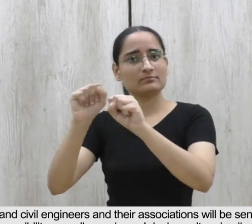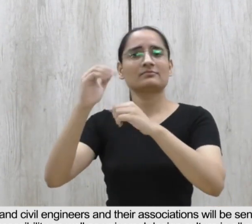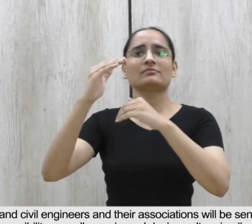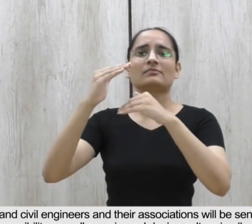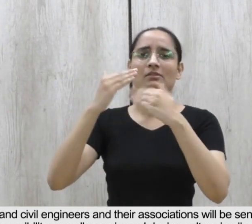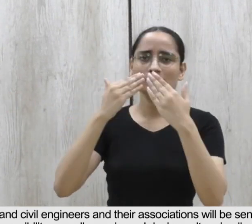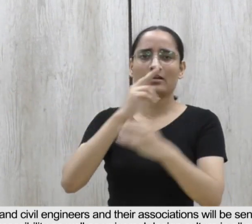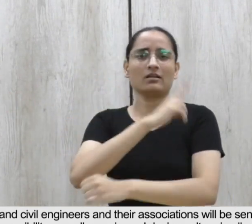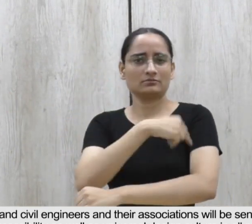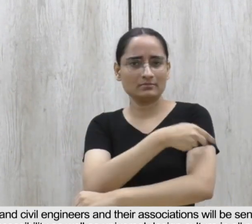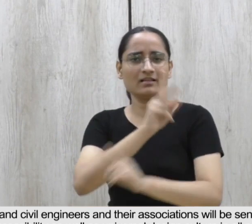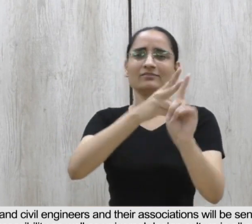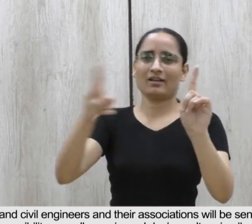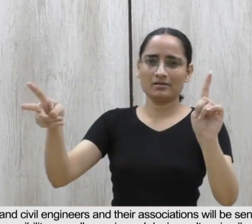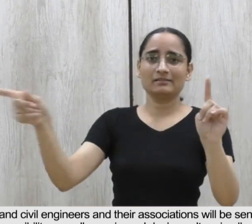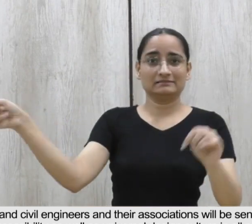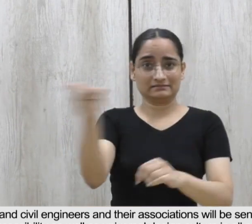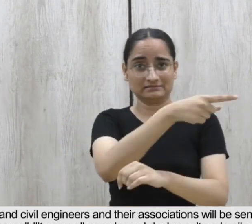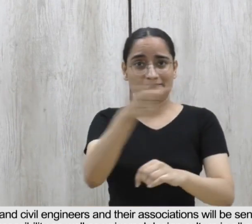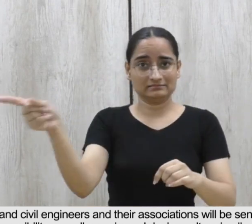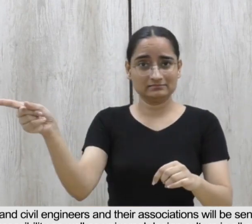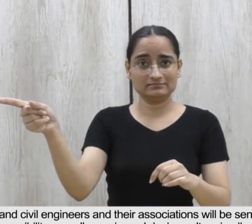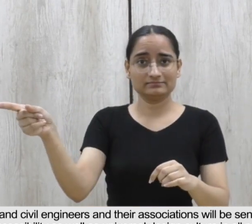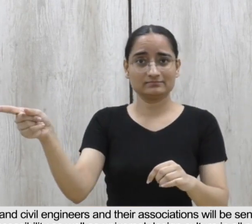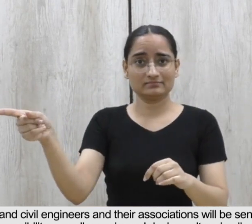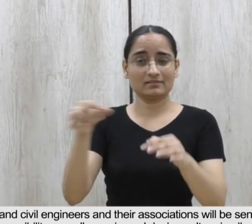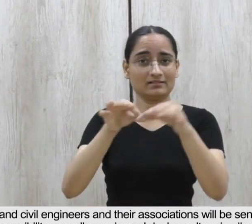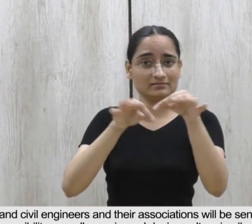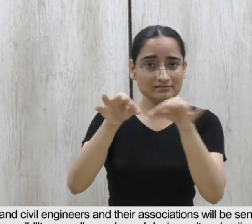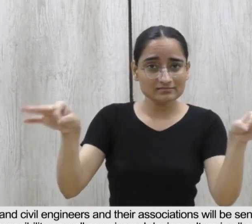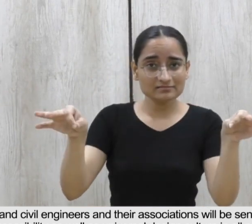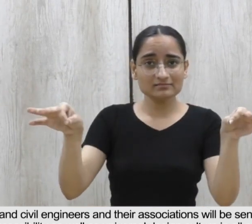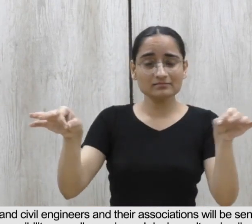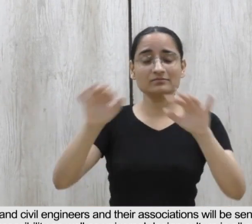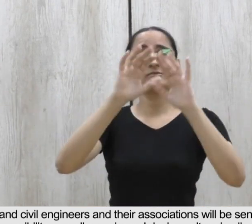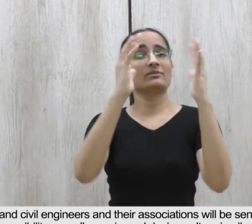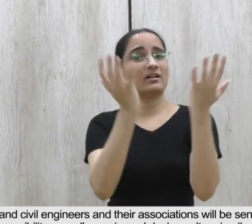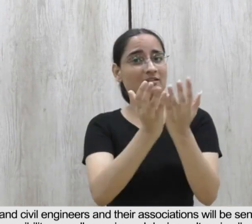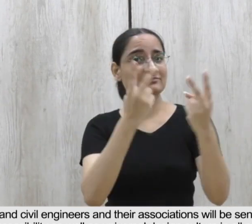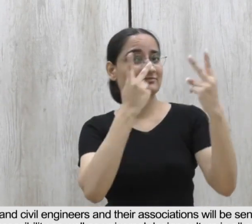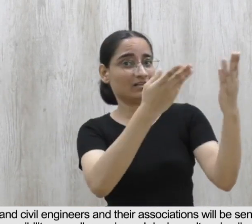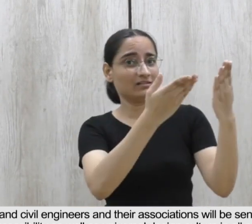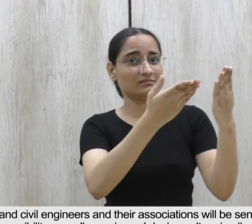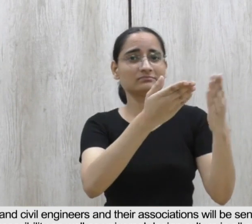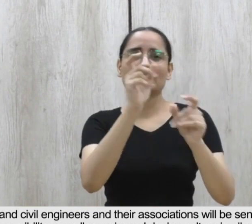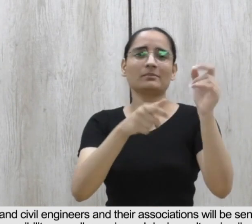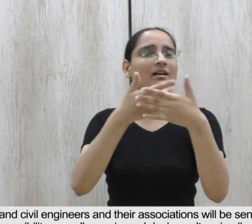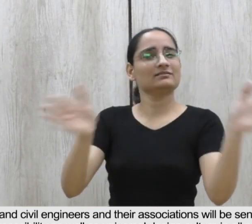as well as universal design culture in all the